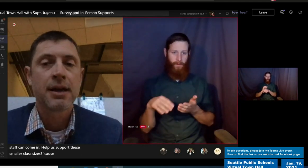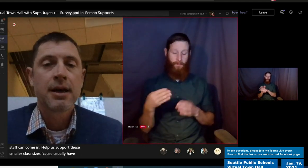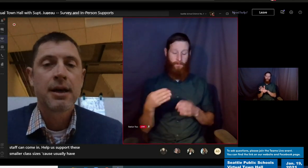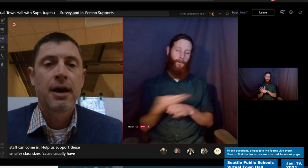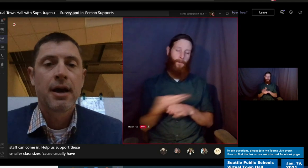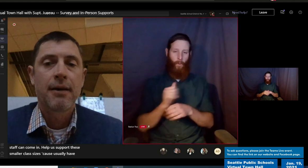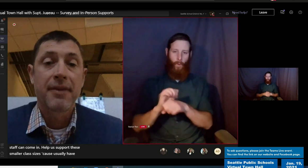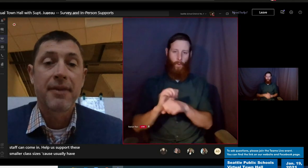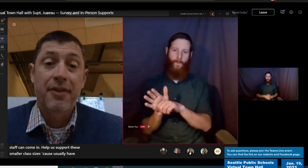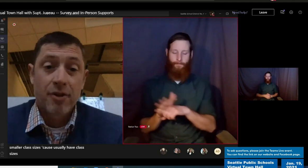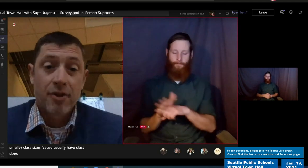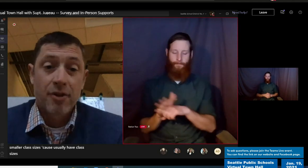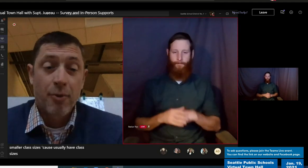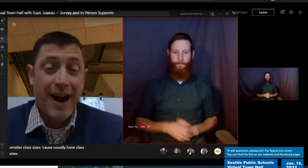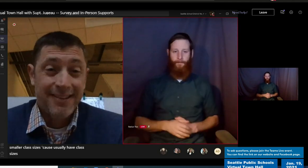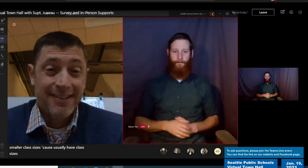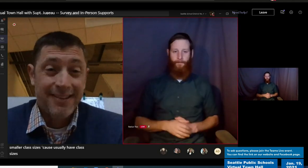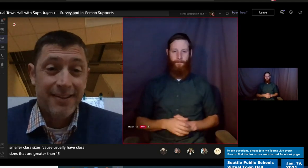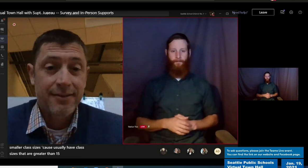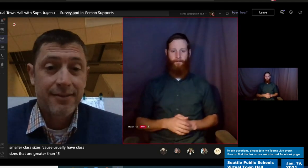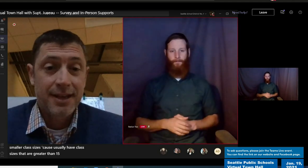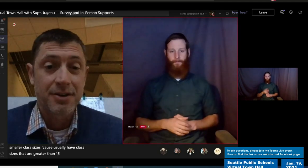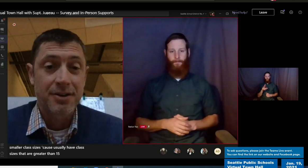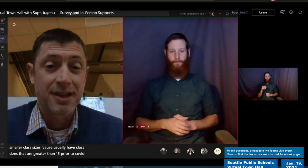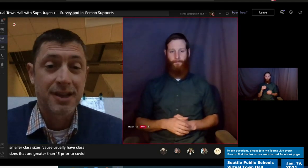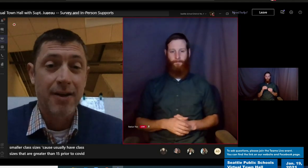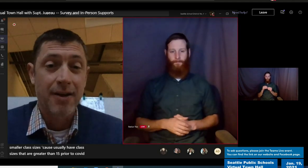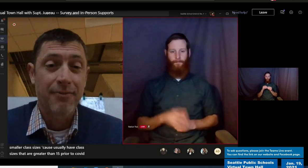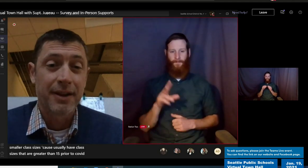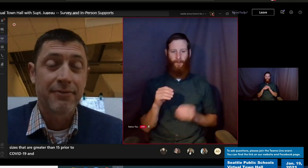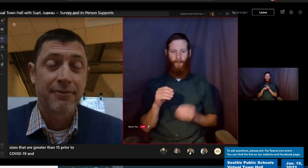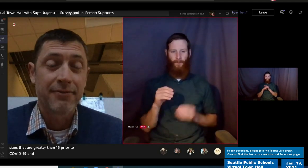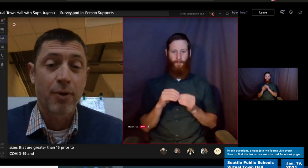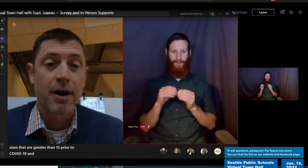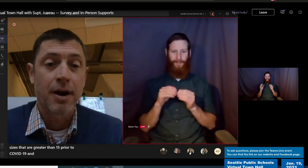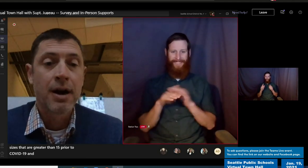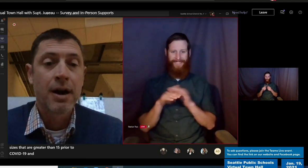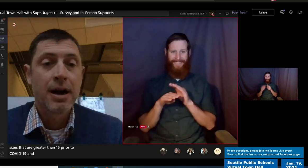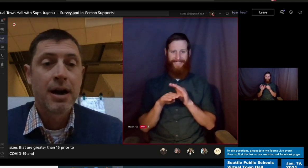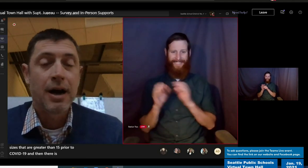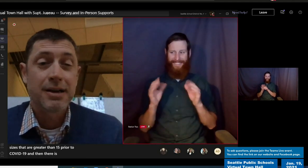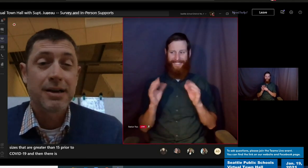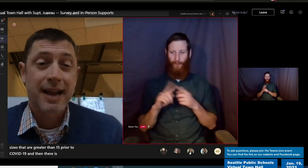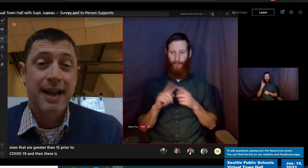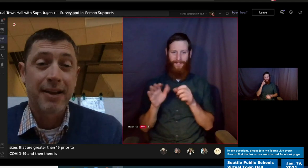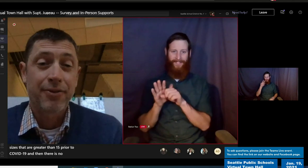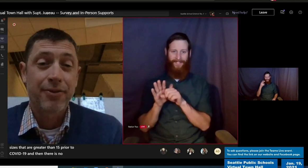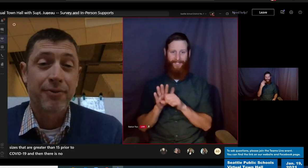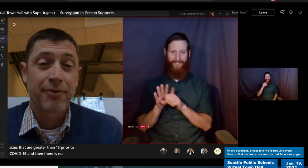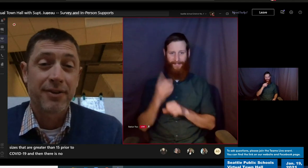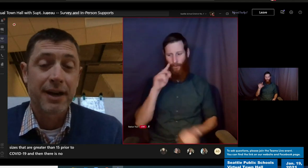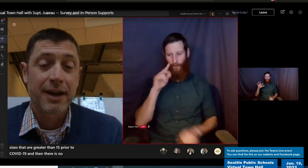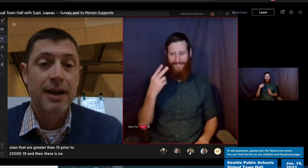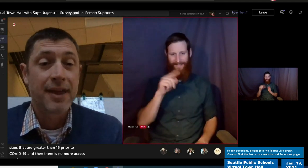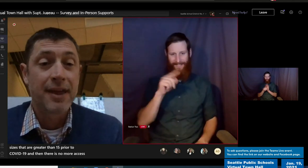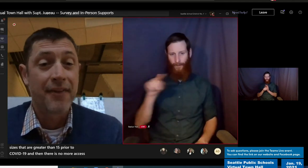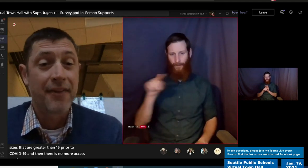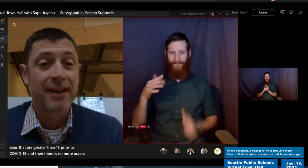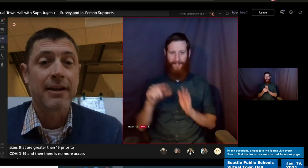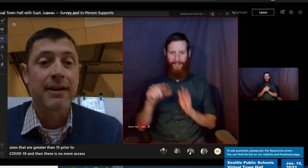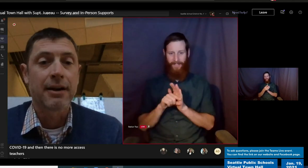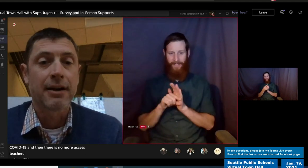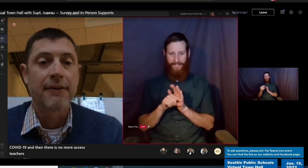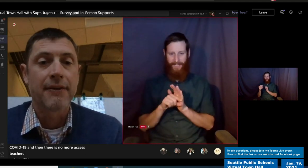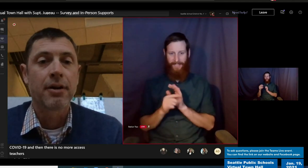And then there is no more access teachers to help fill in for 2nd through 5th grade. And then on the secondary